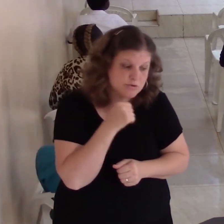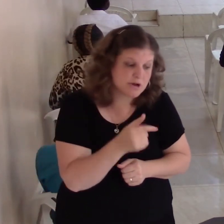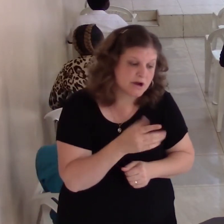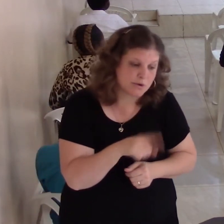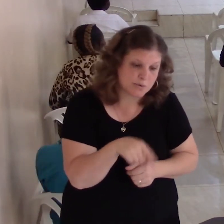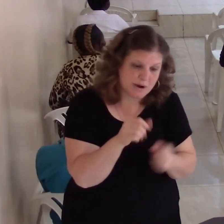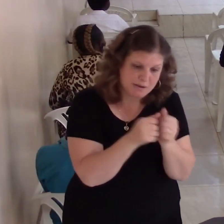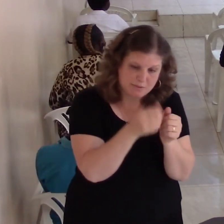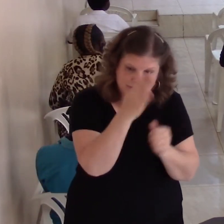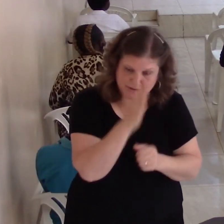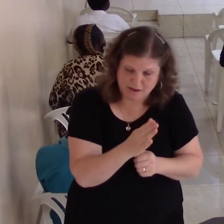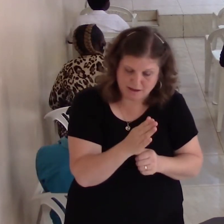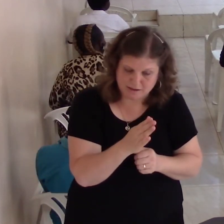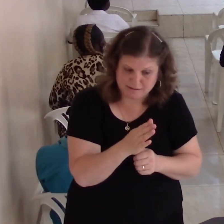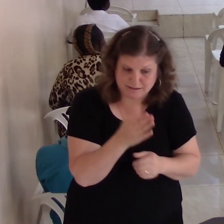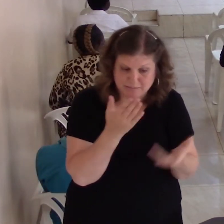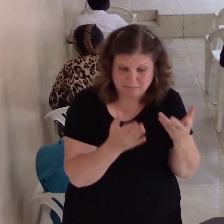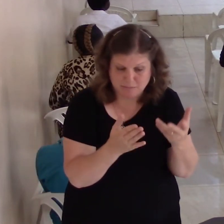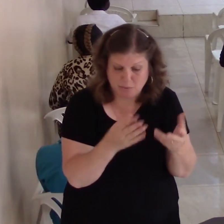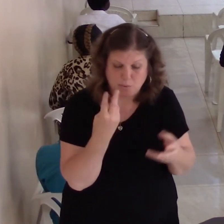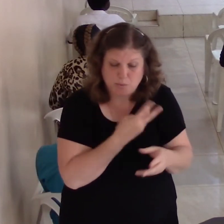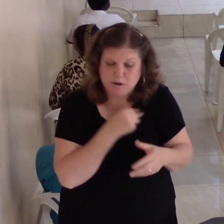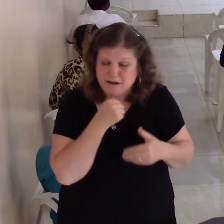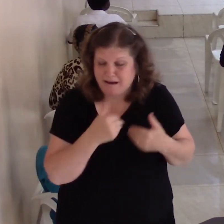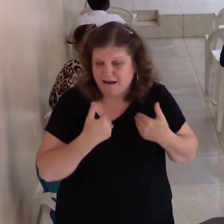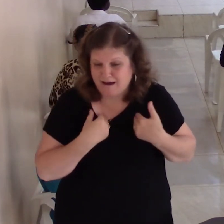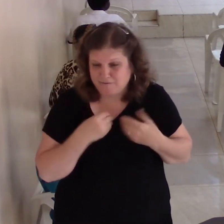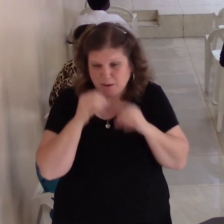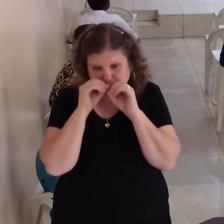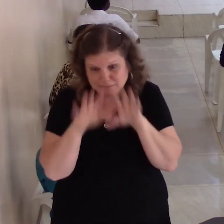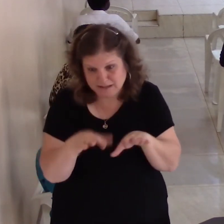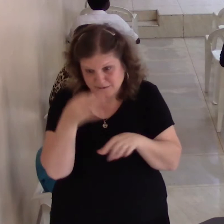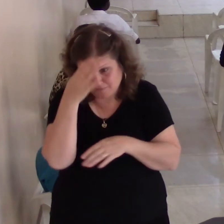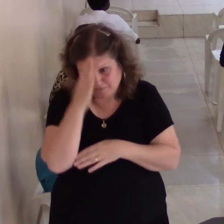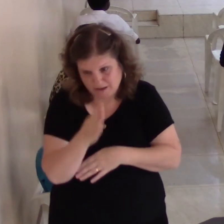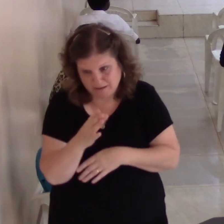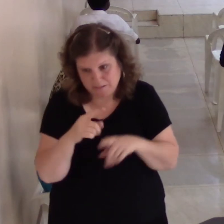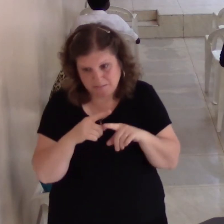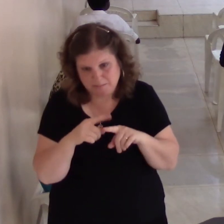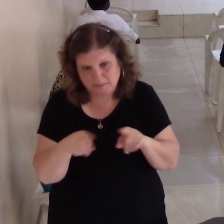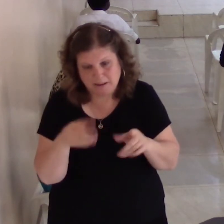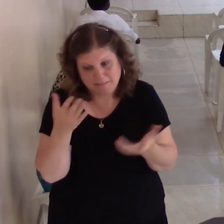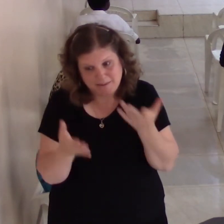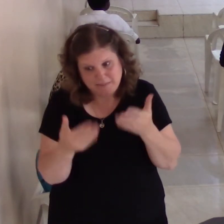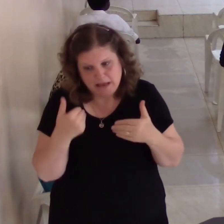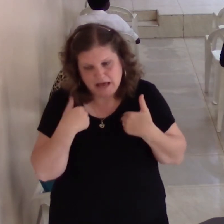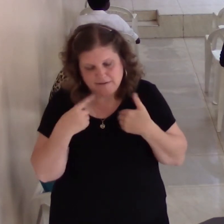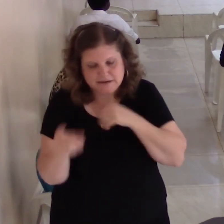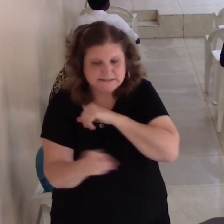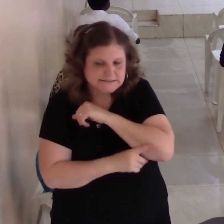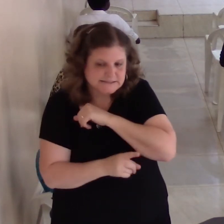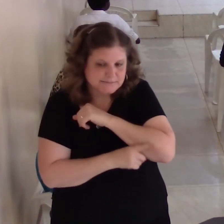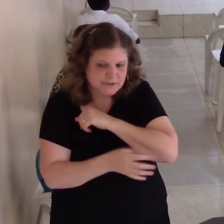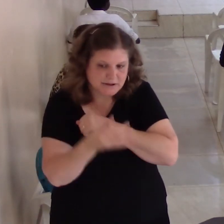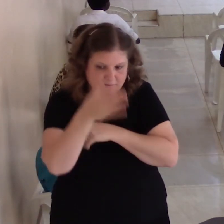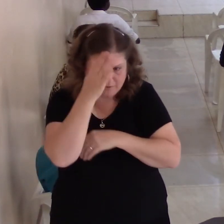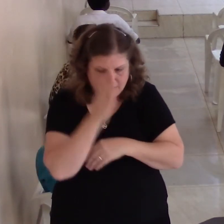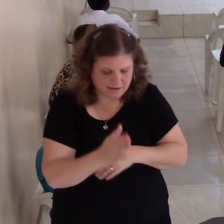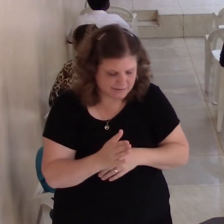might have the discipline of God in our life. That's in the book of Hebrews. And so the spiritual part makes a